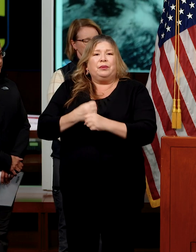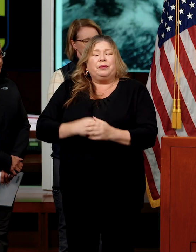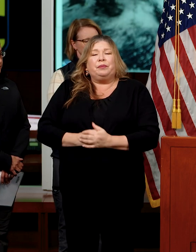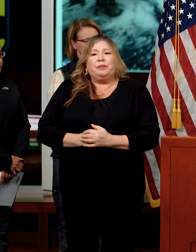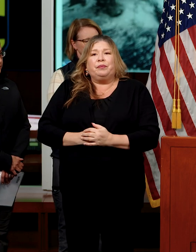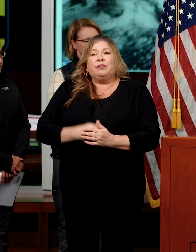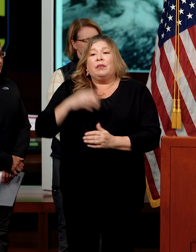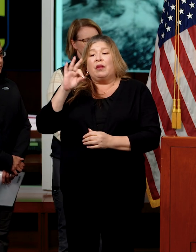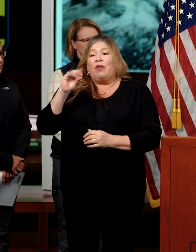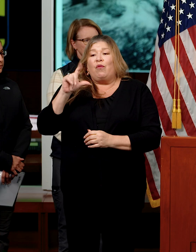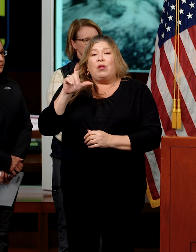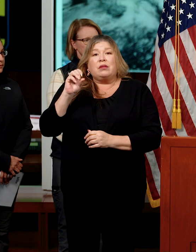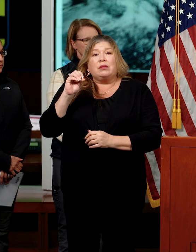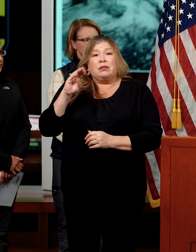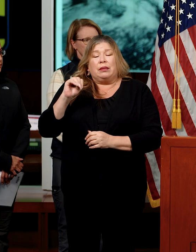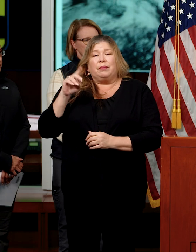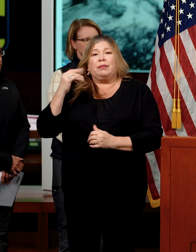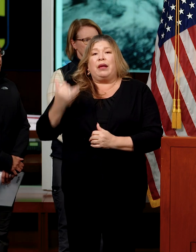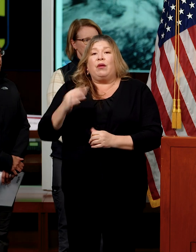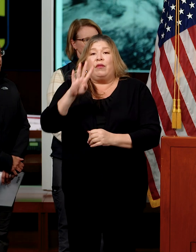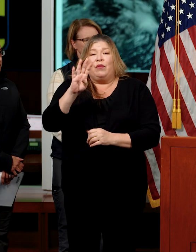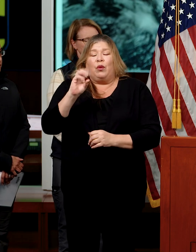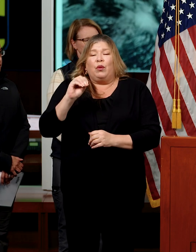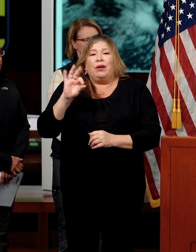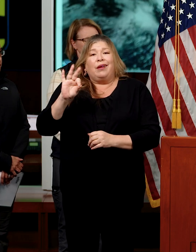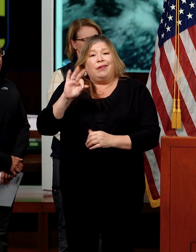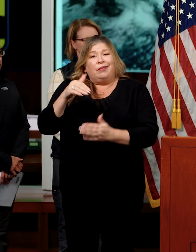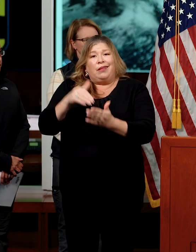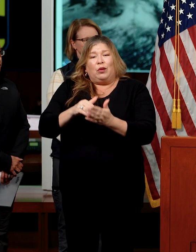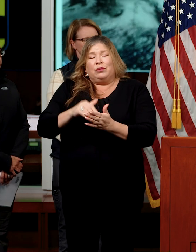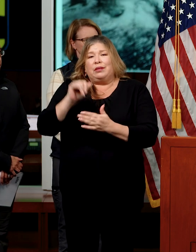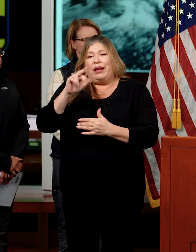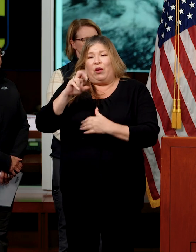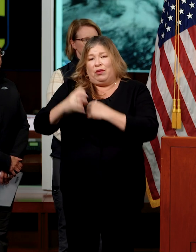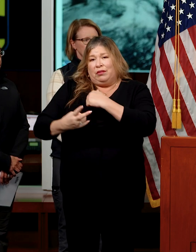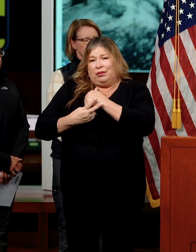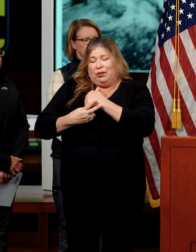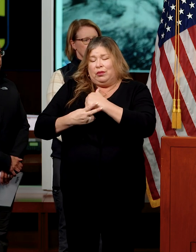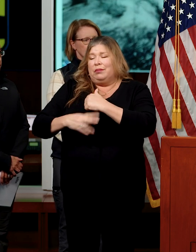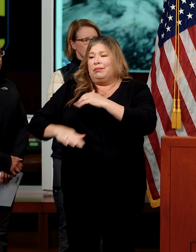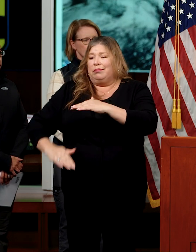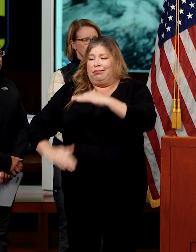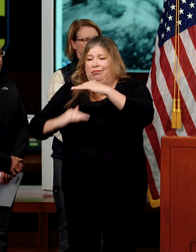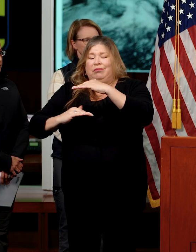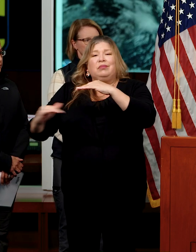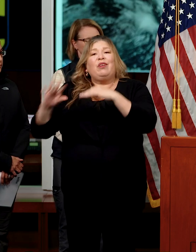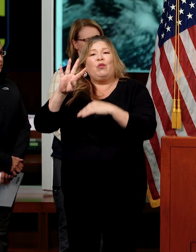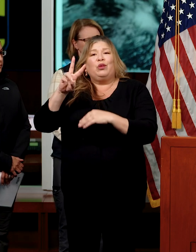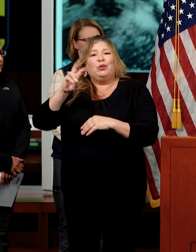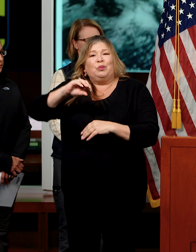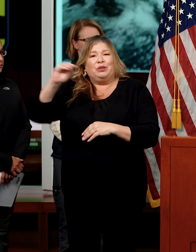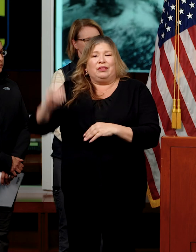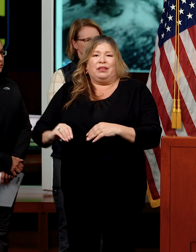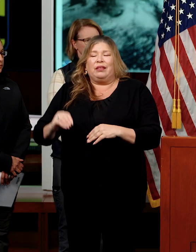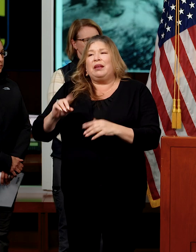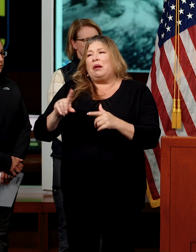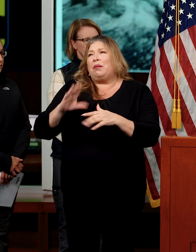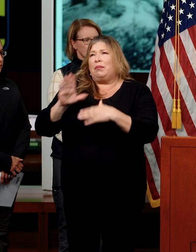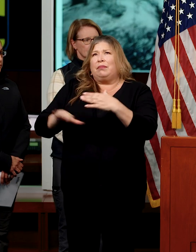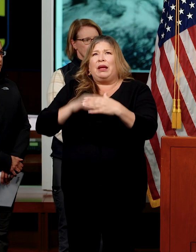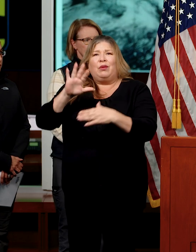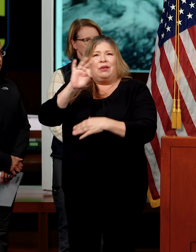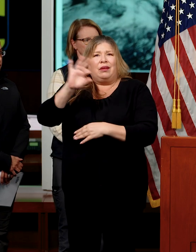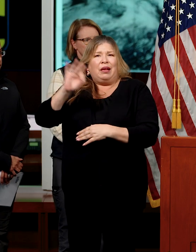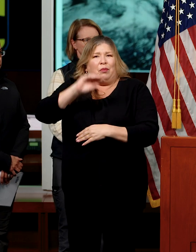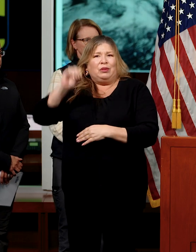Folsom is at 409,000 acre-feet of storage, 42% of its capacity, 99% of its